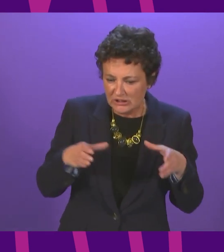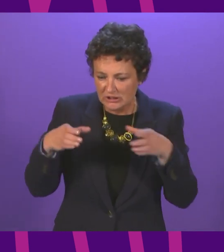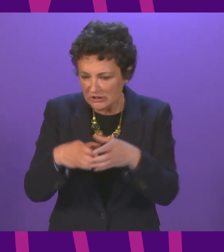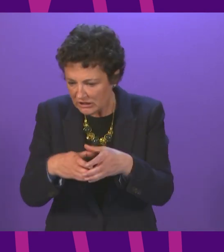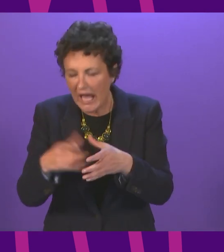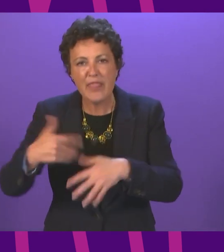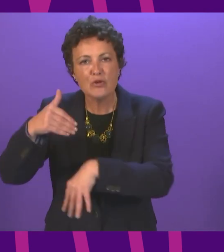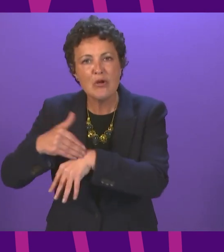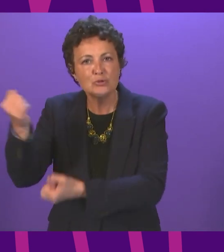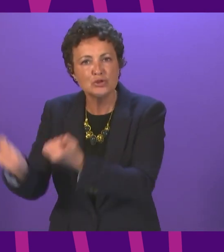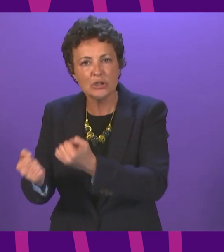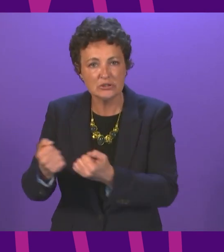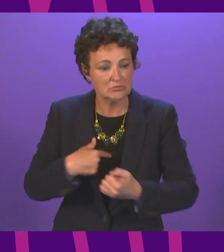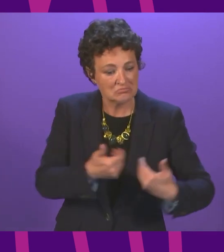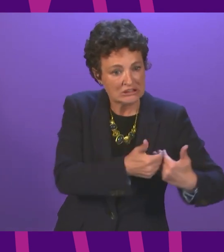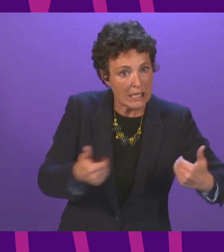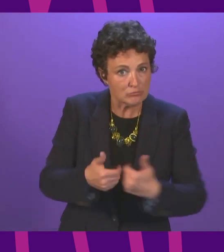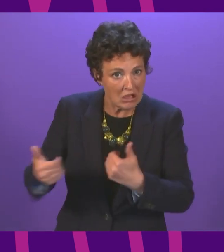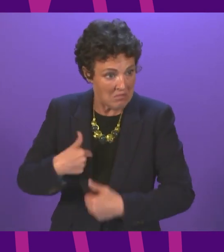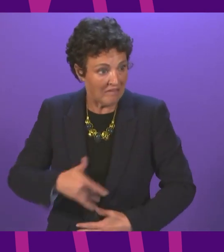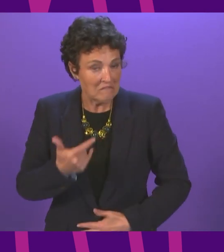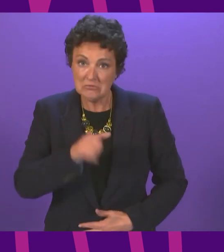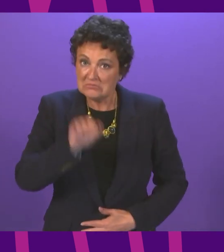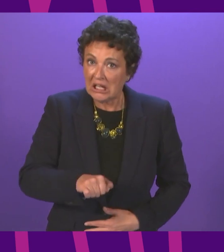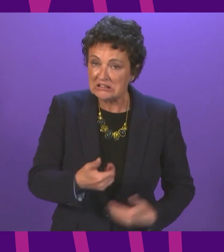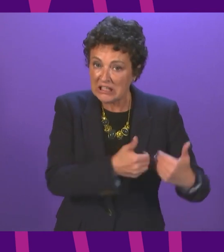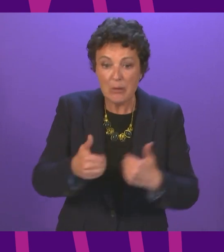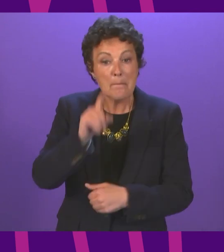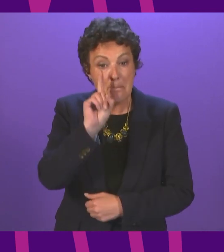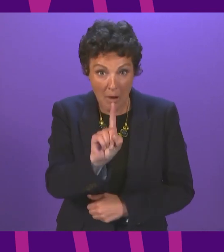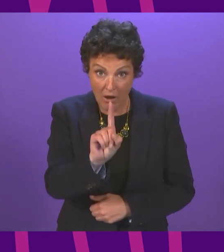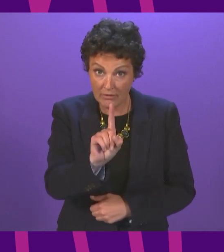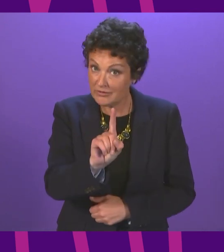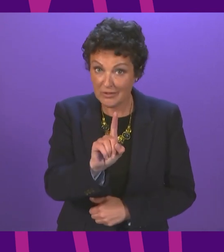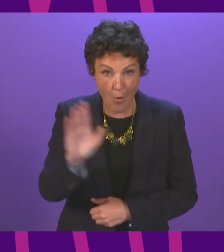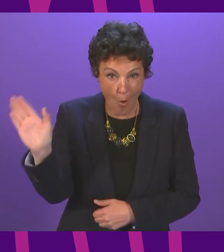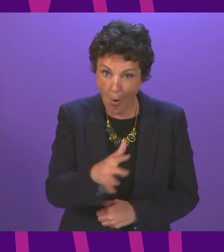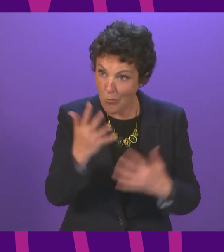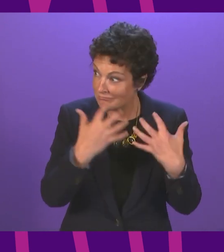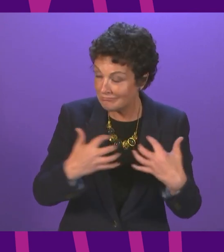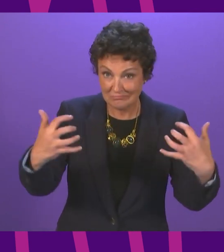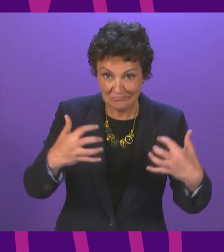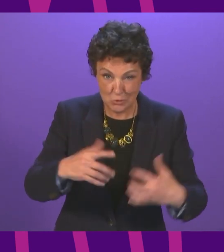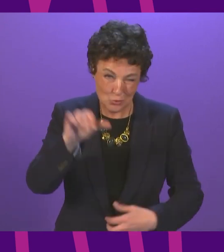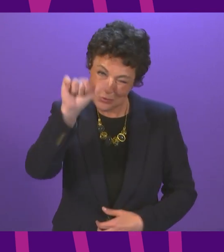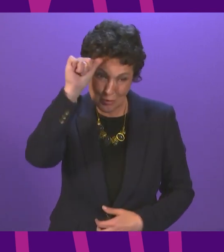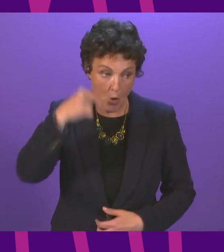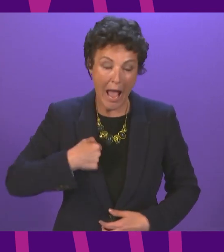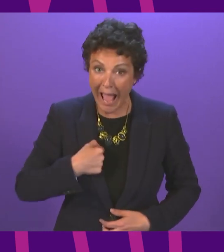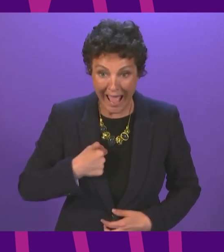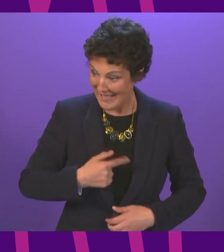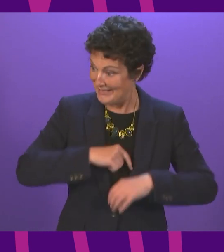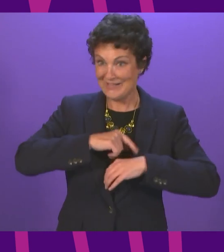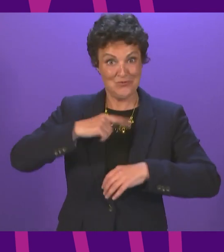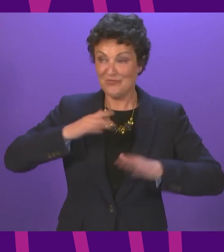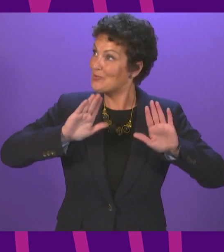are as robust as they should be. I think they are, but every member of this parliament should know that I do not decide what punishment somebody gets once they are convicted